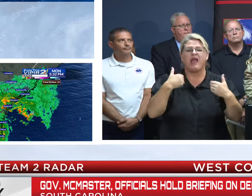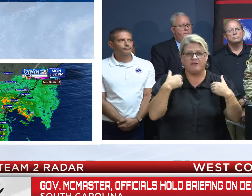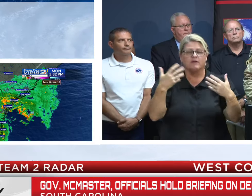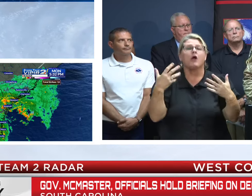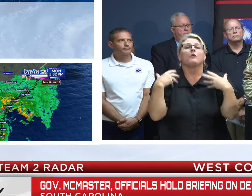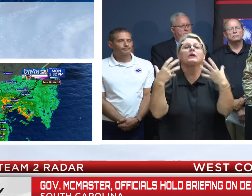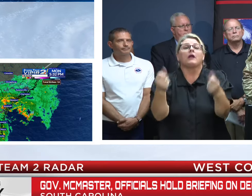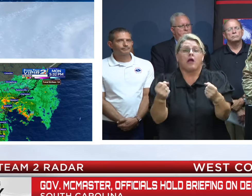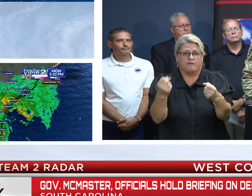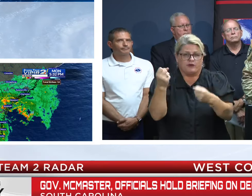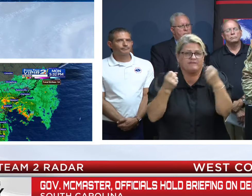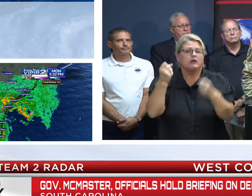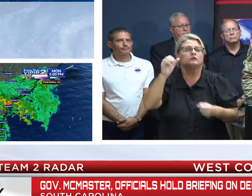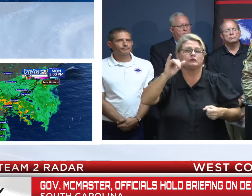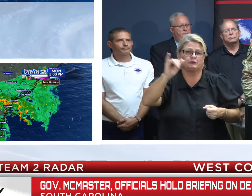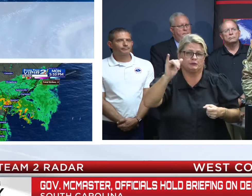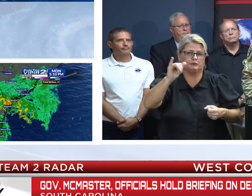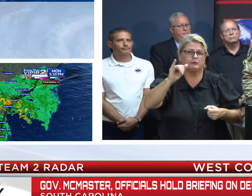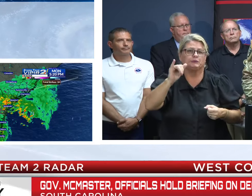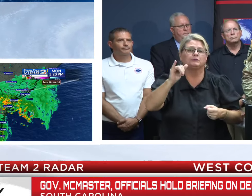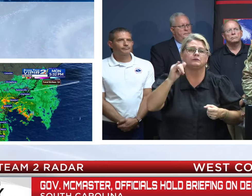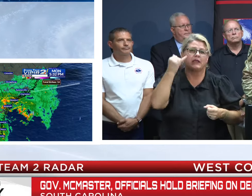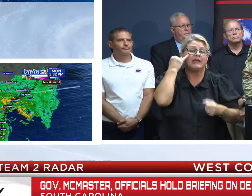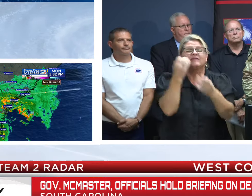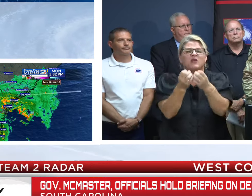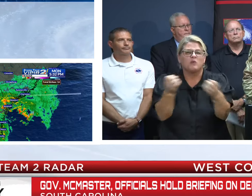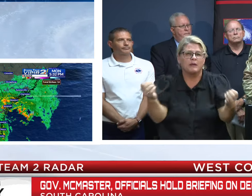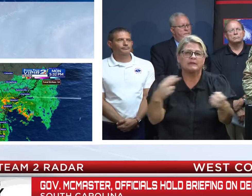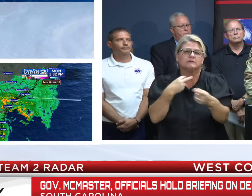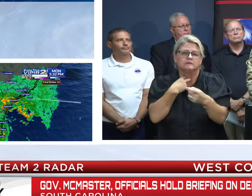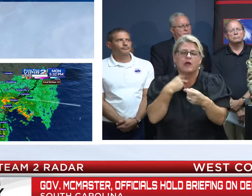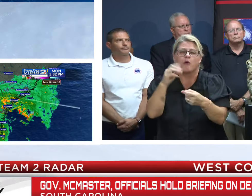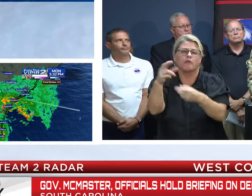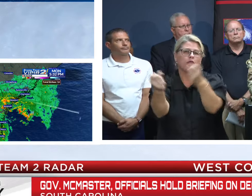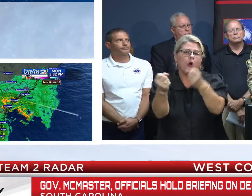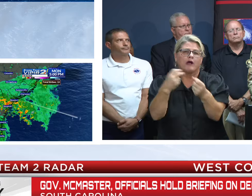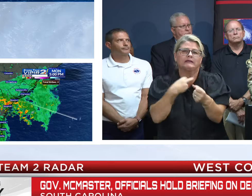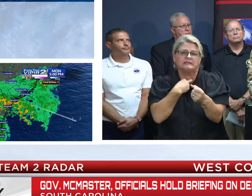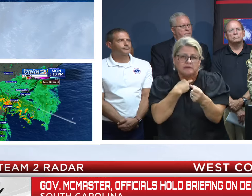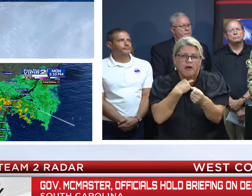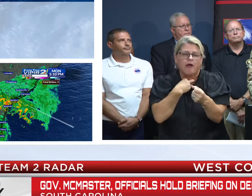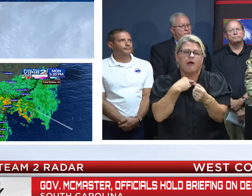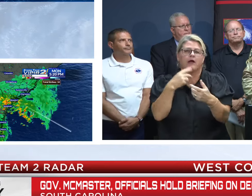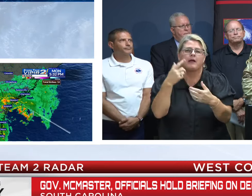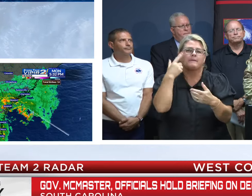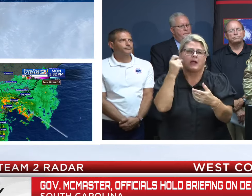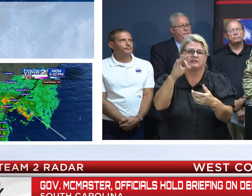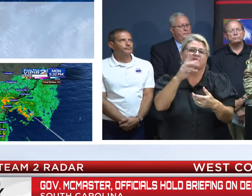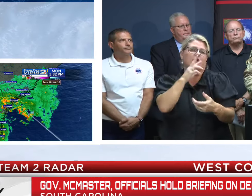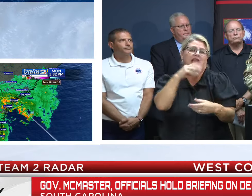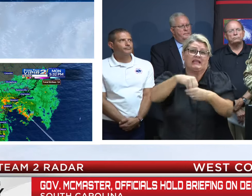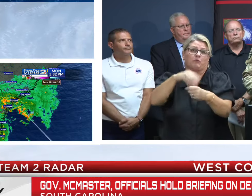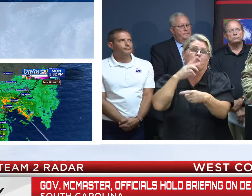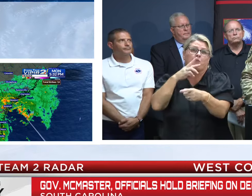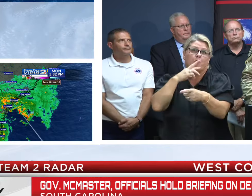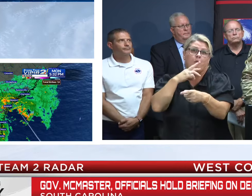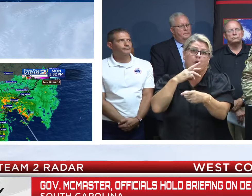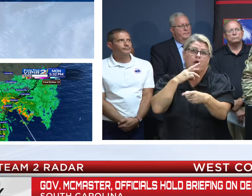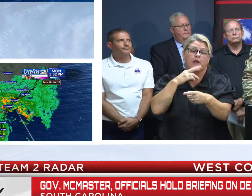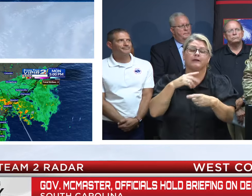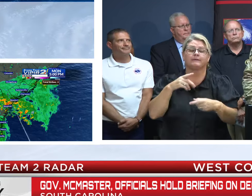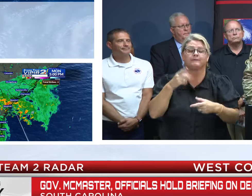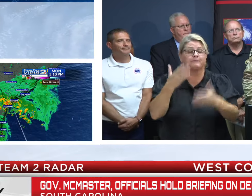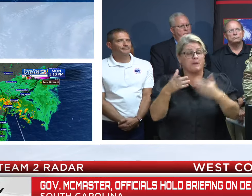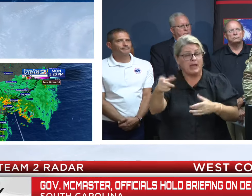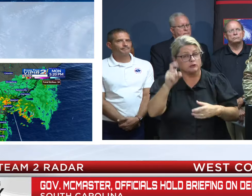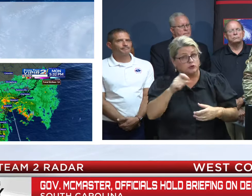that will be able to help recover equipment, vehicles that may be stranded due to being in water areas that they shouldn't have been in.